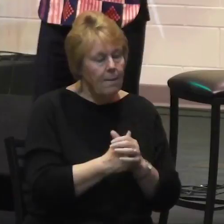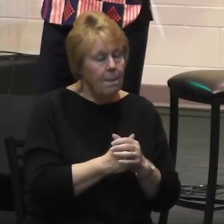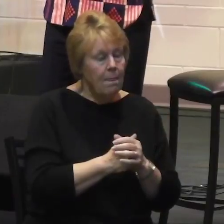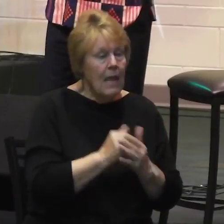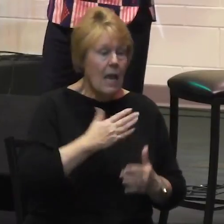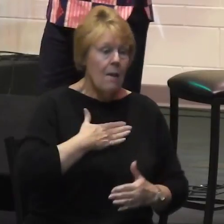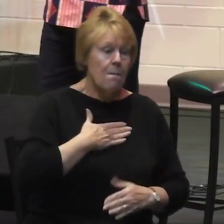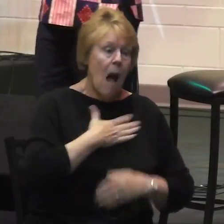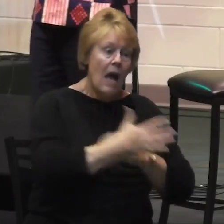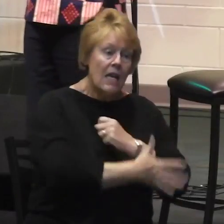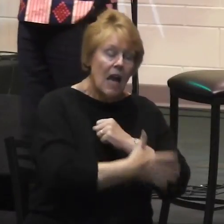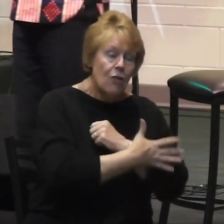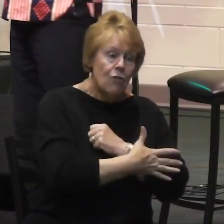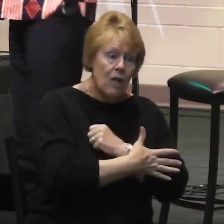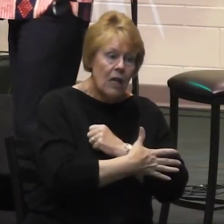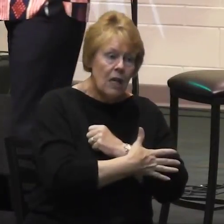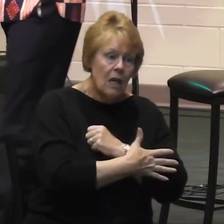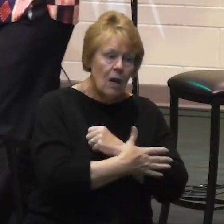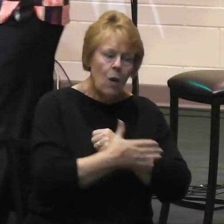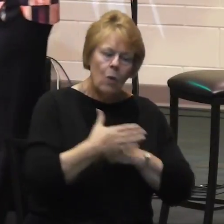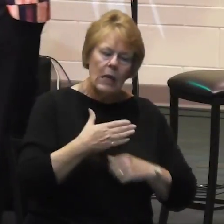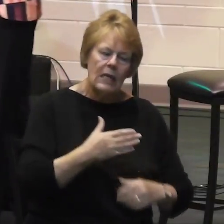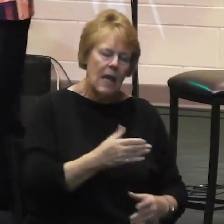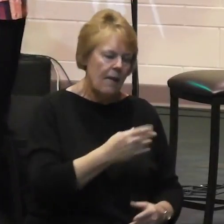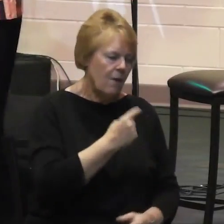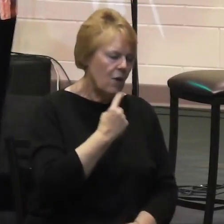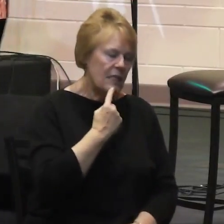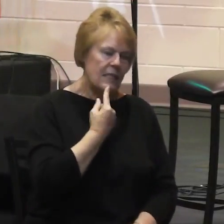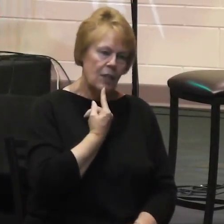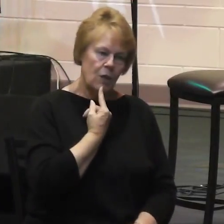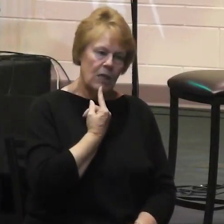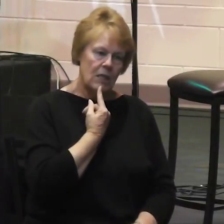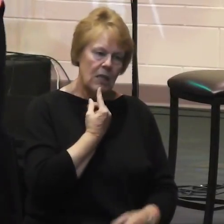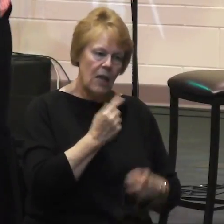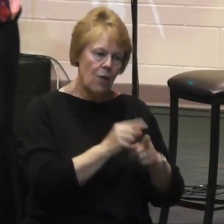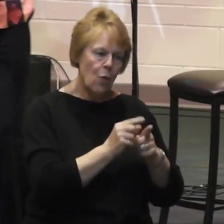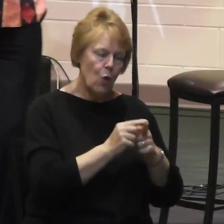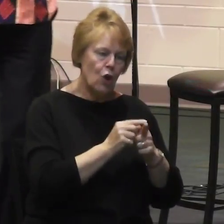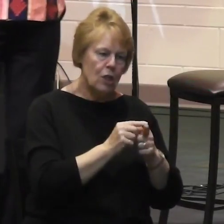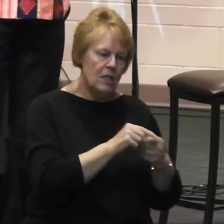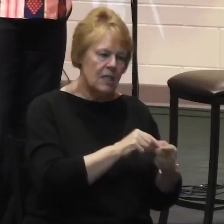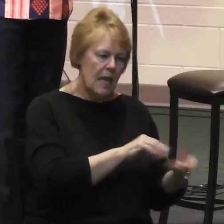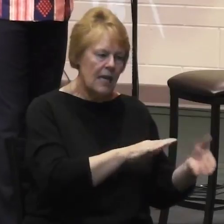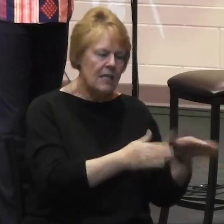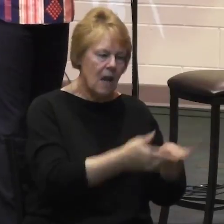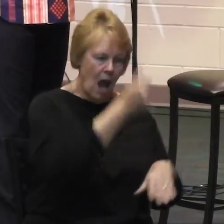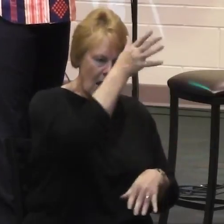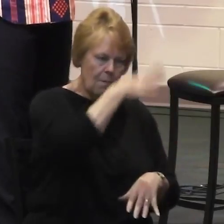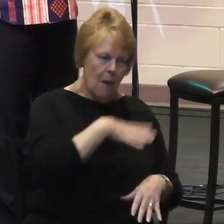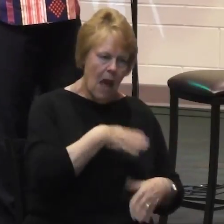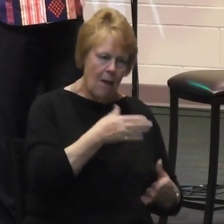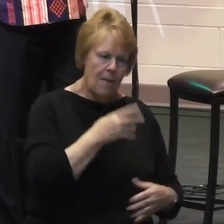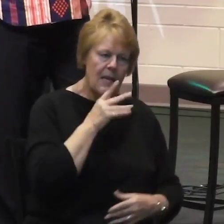the words of a dying man. I don't know what it's like here, but in Africa, we